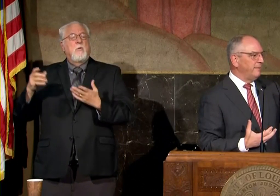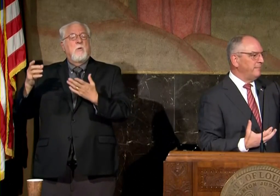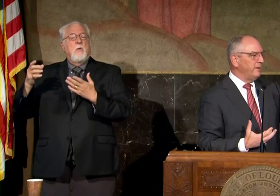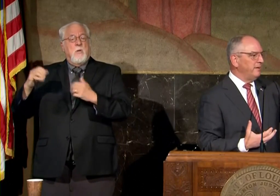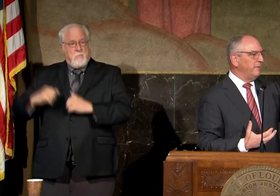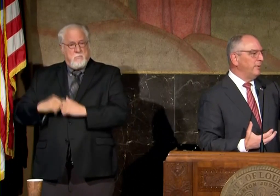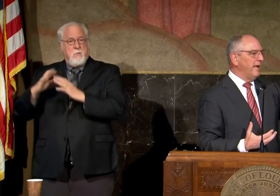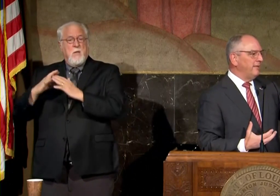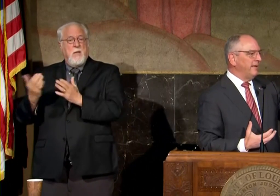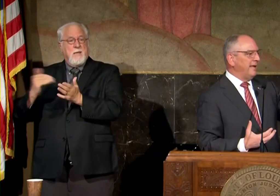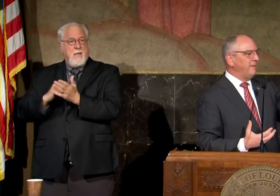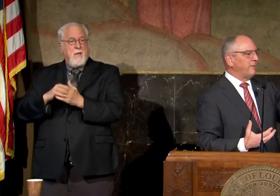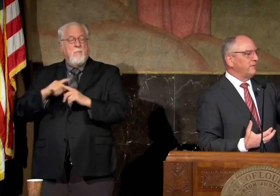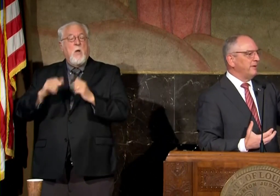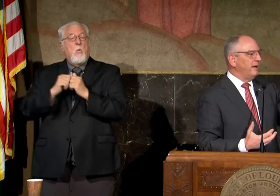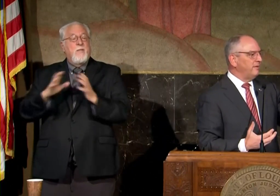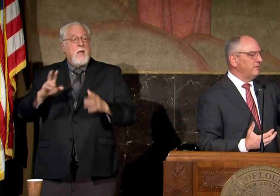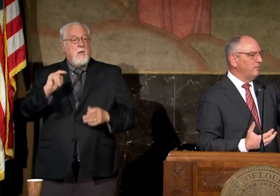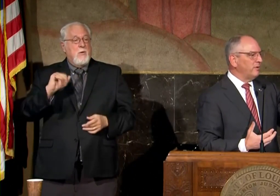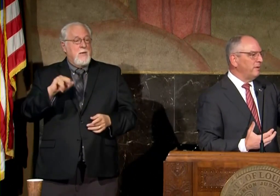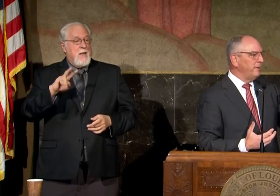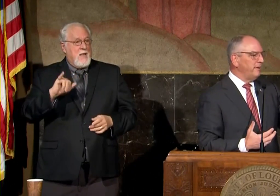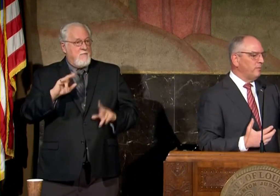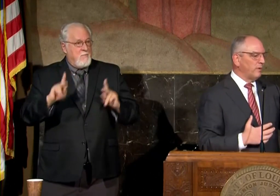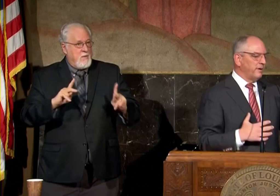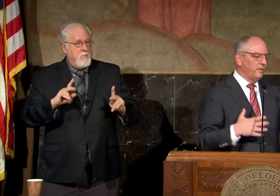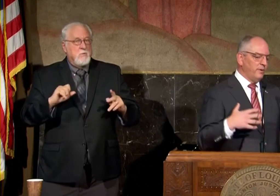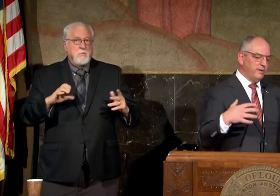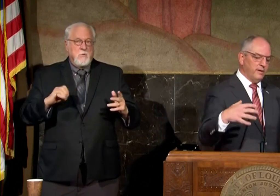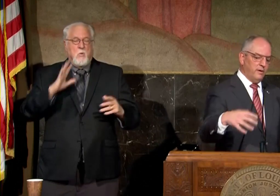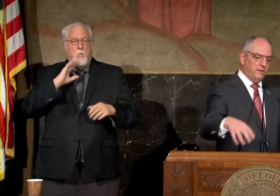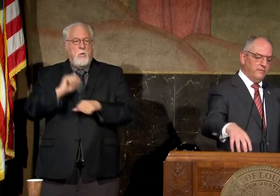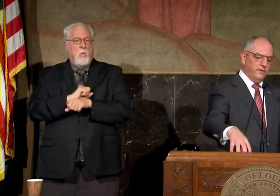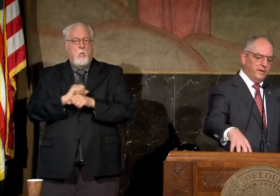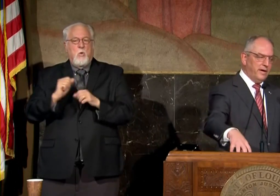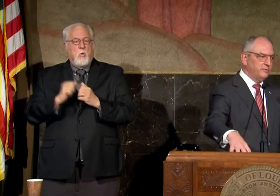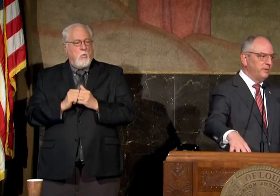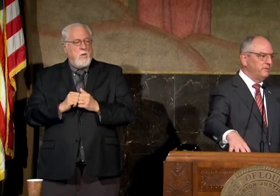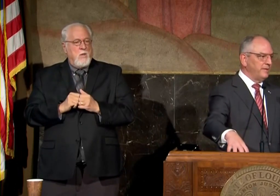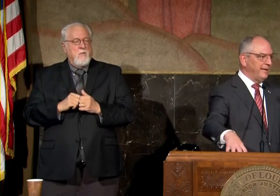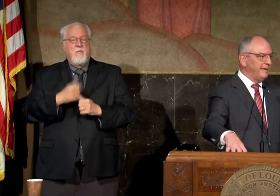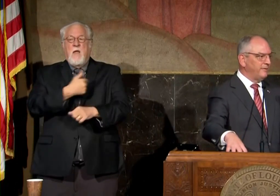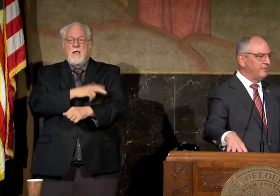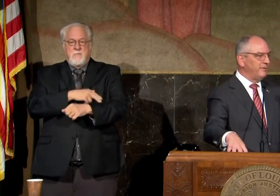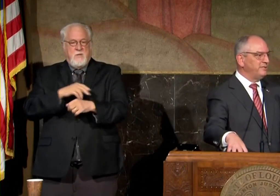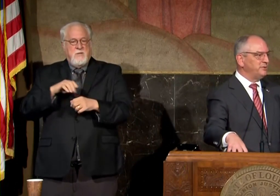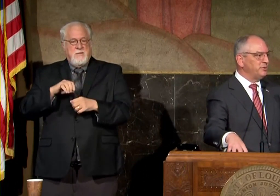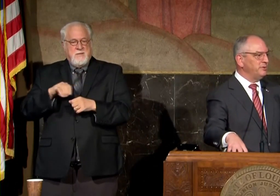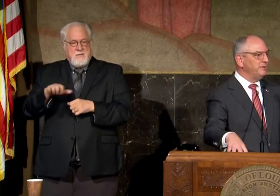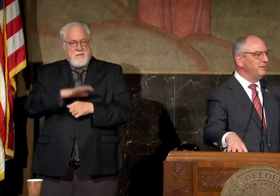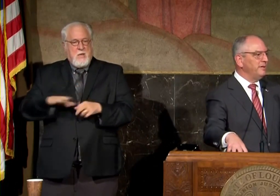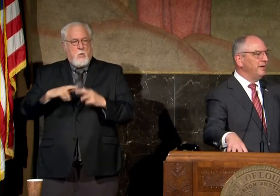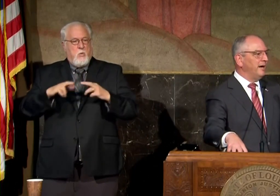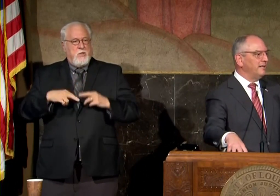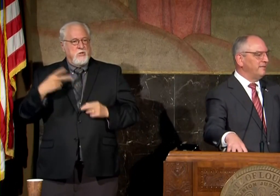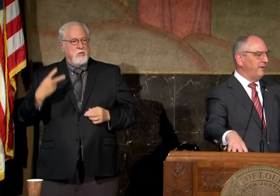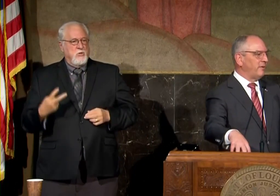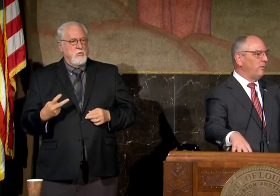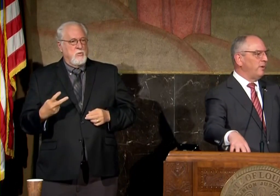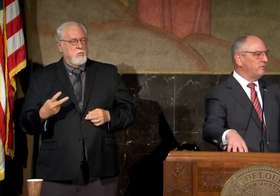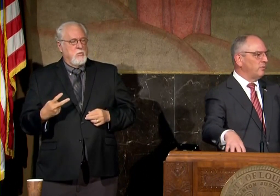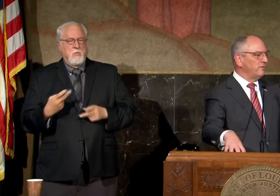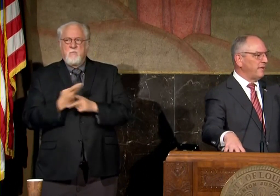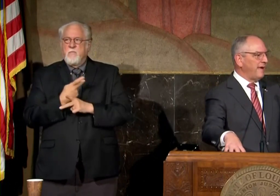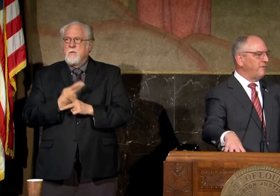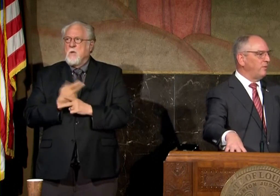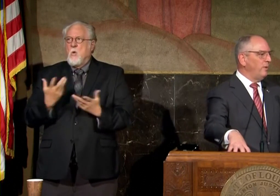back up but without the navy personnel and so we're going to be working with all of the hospitals in region two to figure